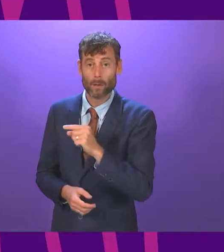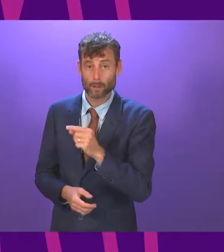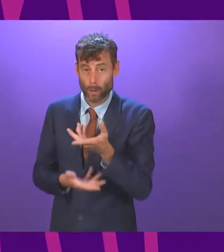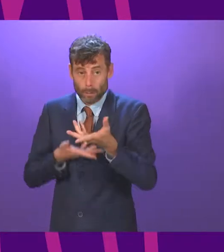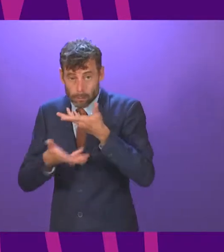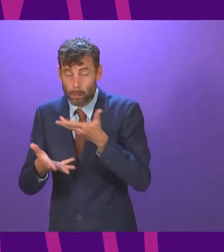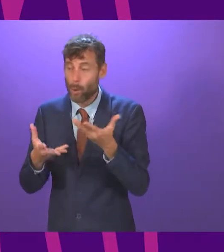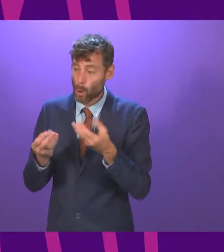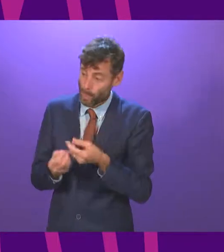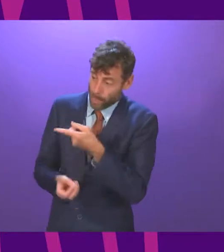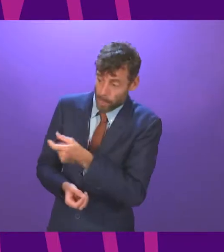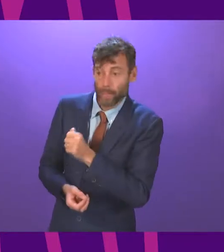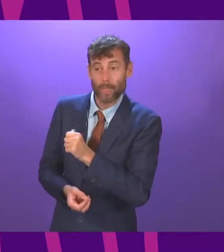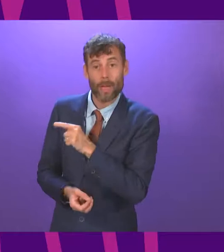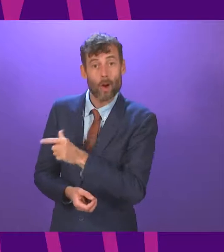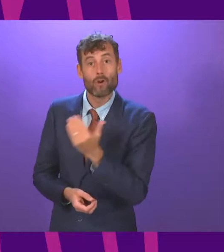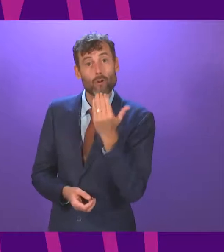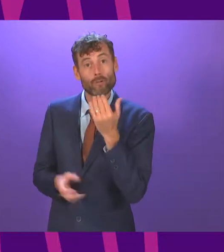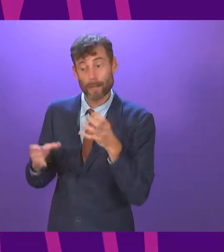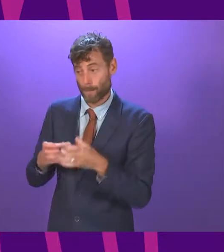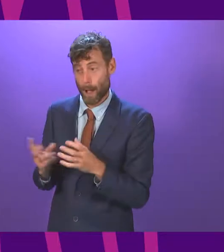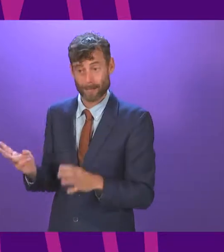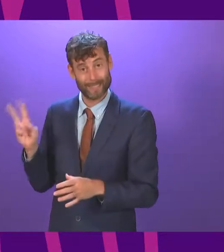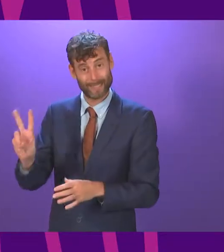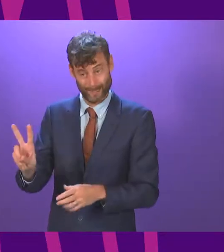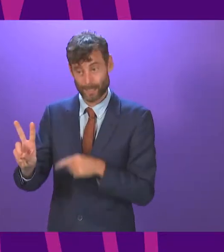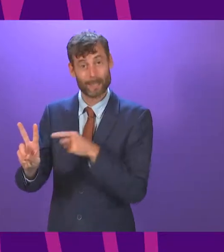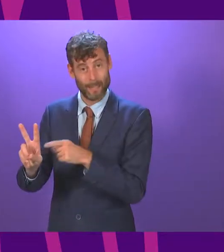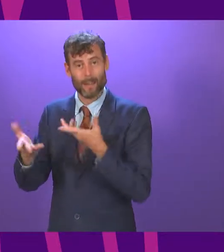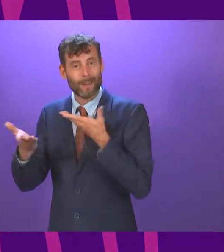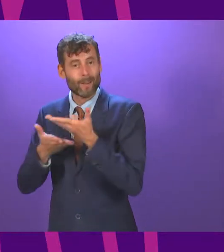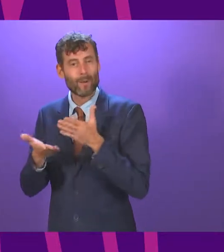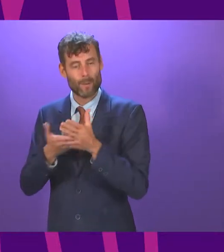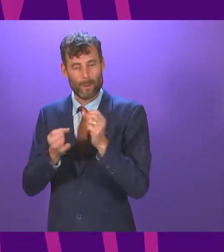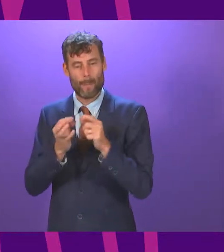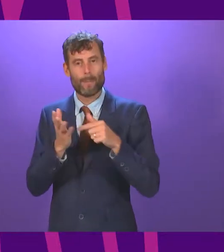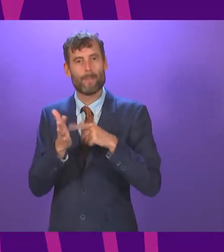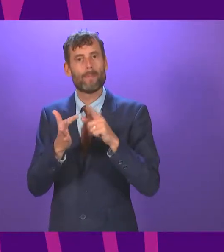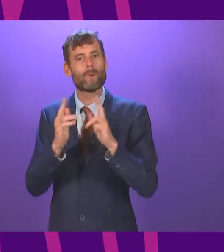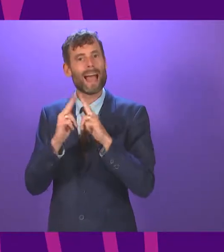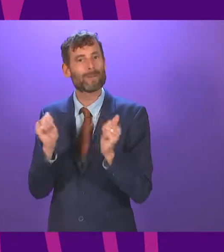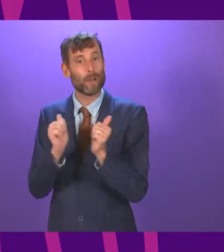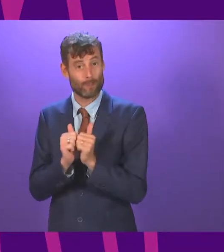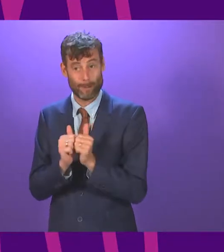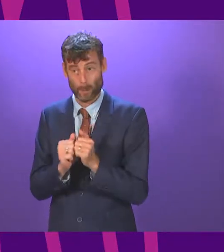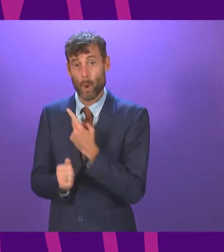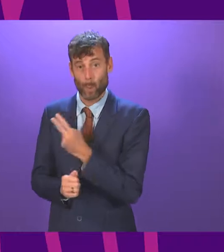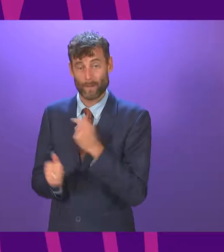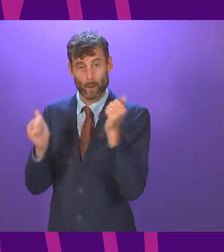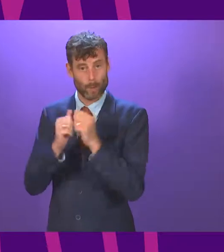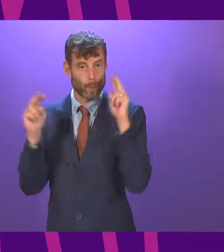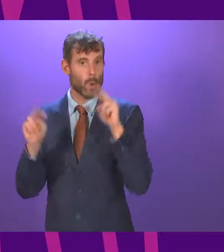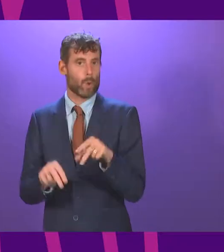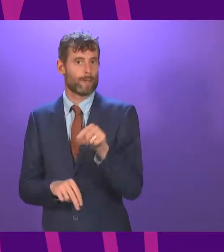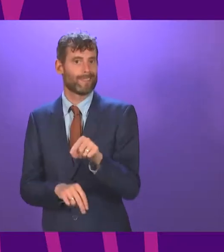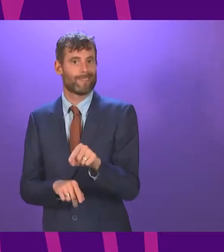ministers in the Scottish Government from the Green Party arising out of the Butte House Agreement, focus on these challenges. I look forward